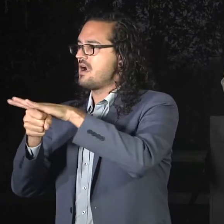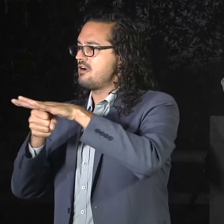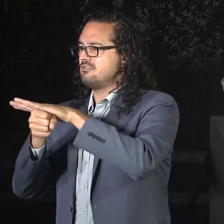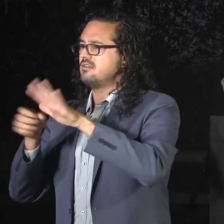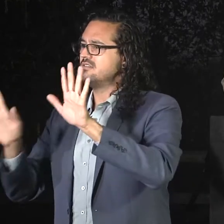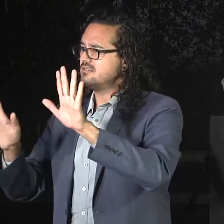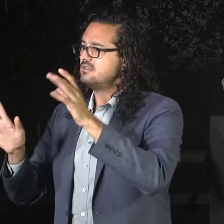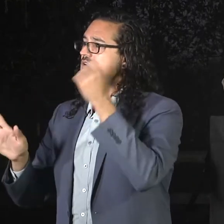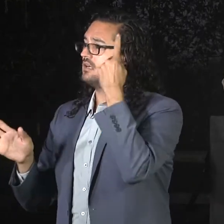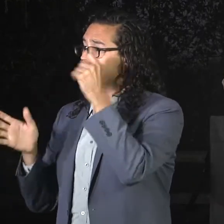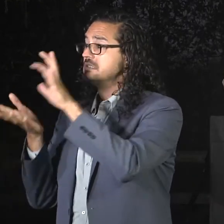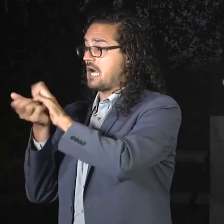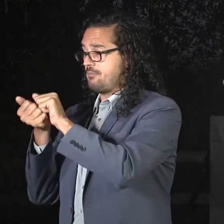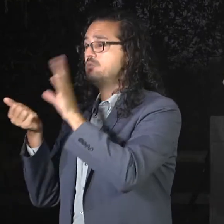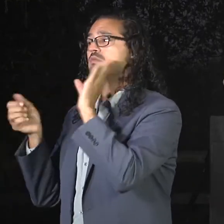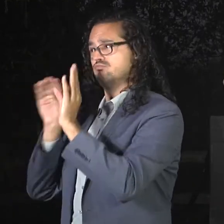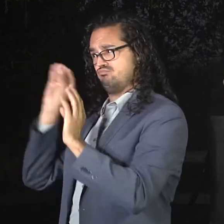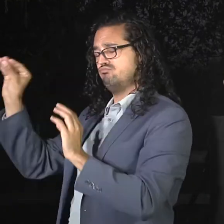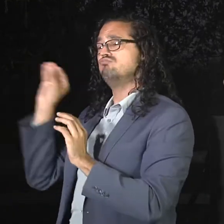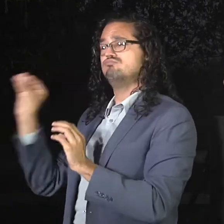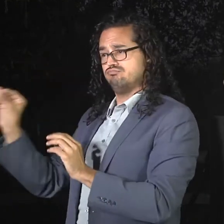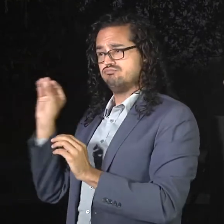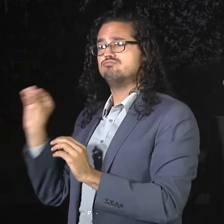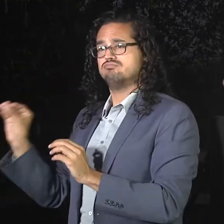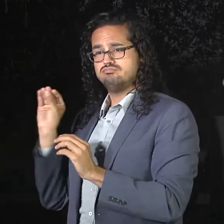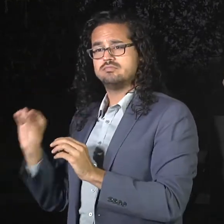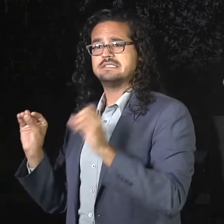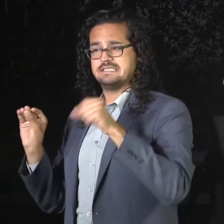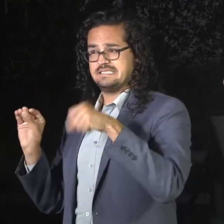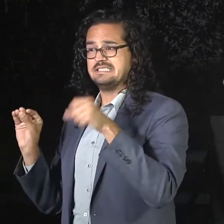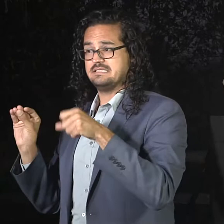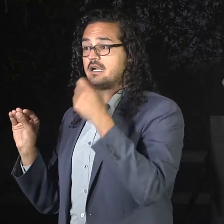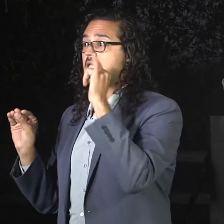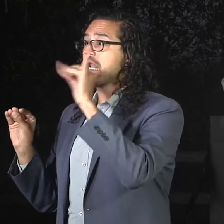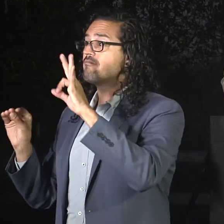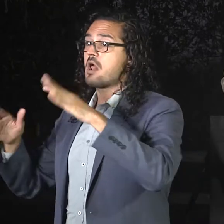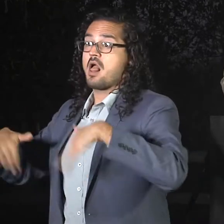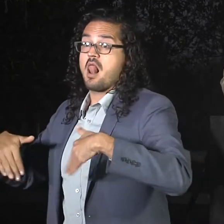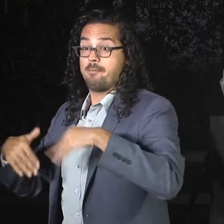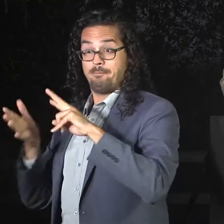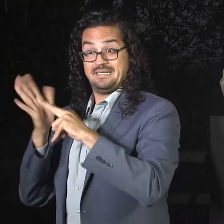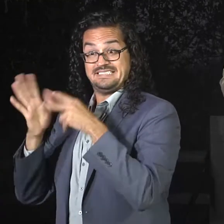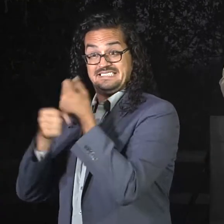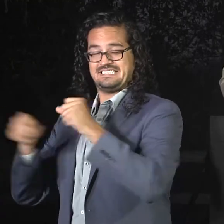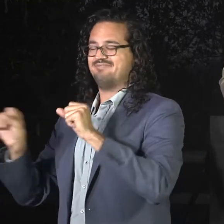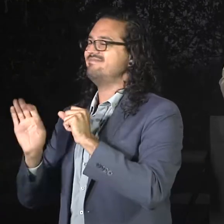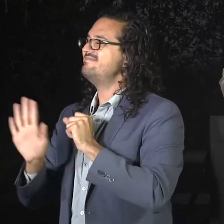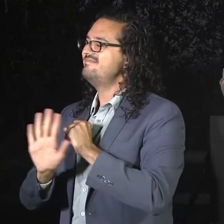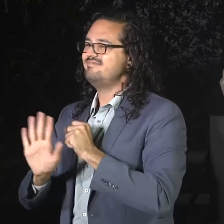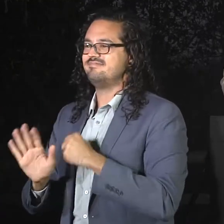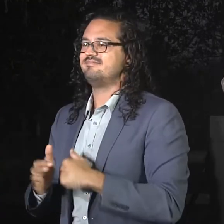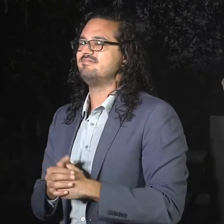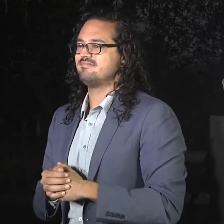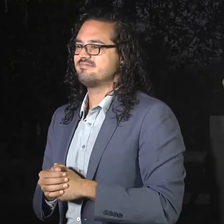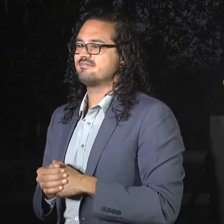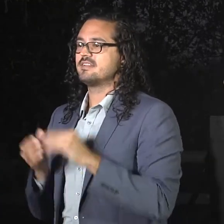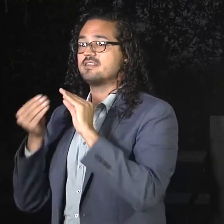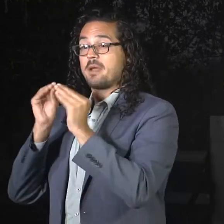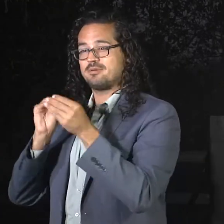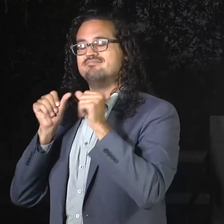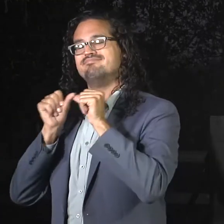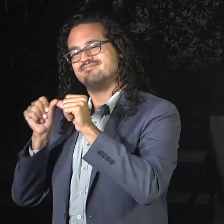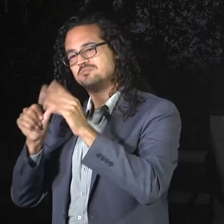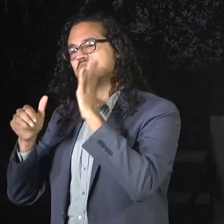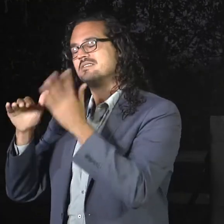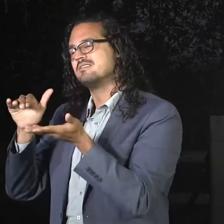inspection continues to move forward, those numbers may increase and will represent those properties that are added